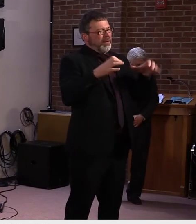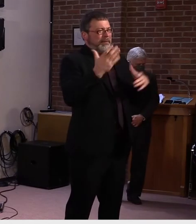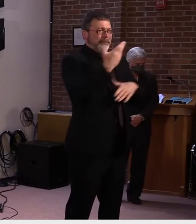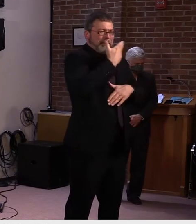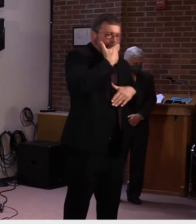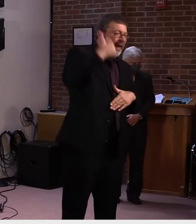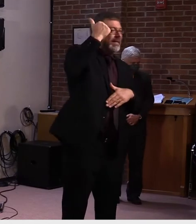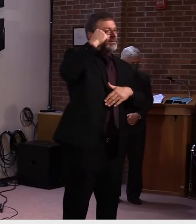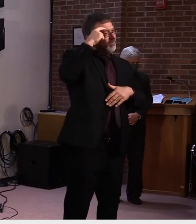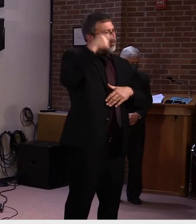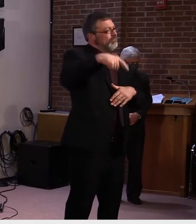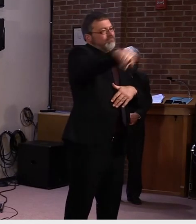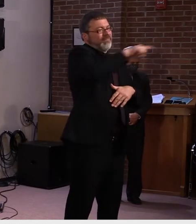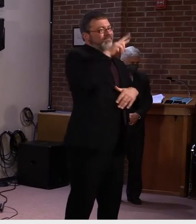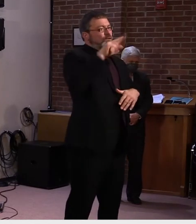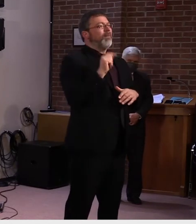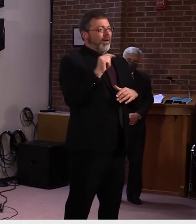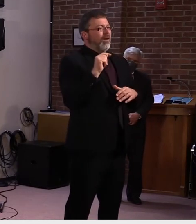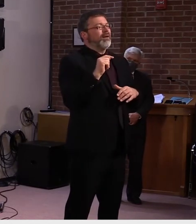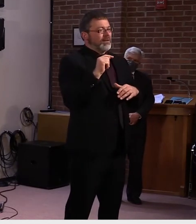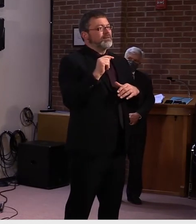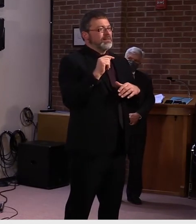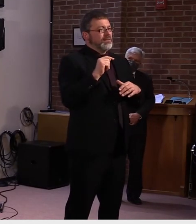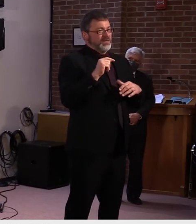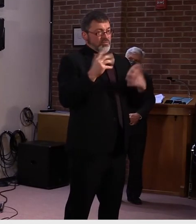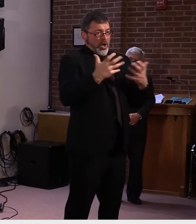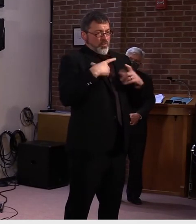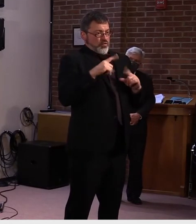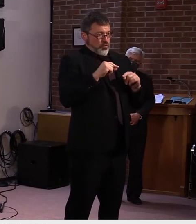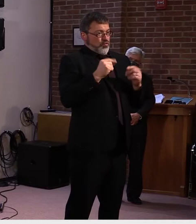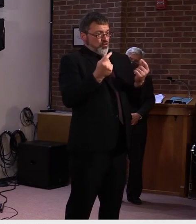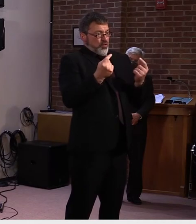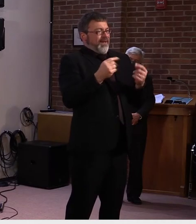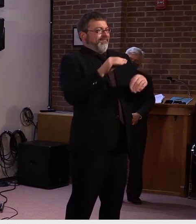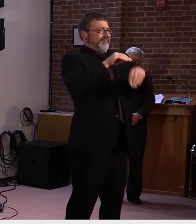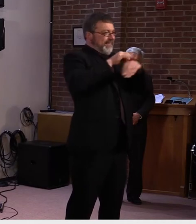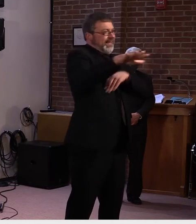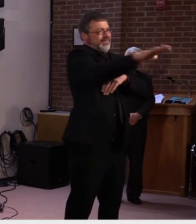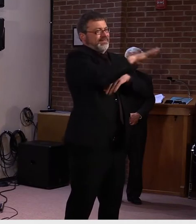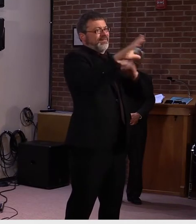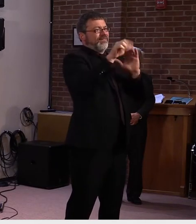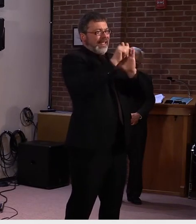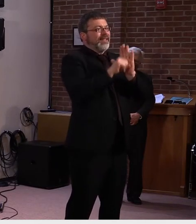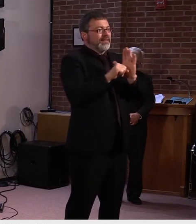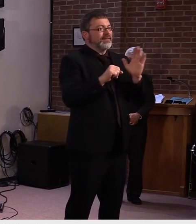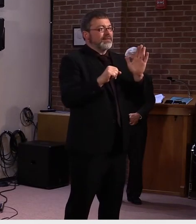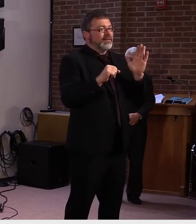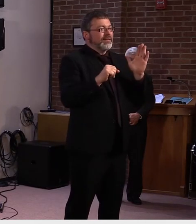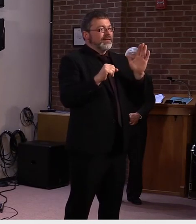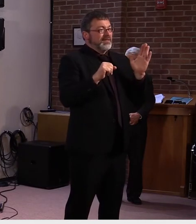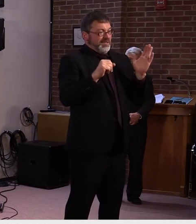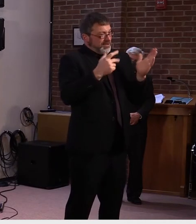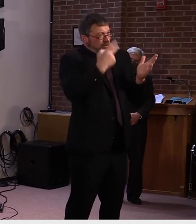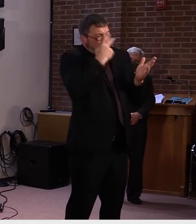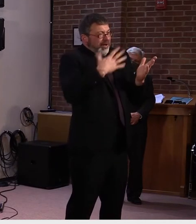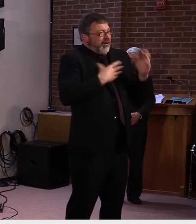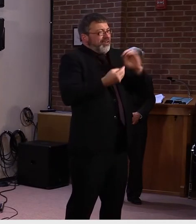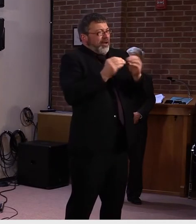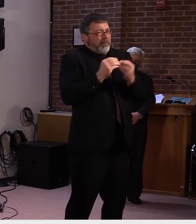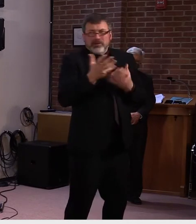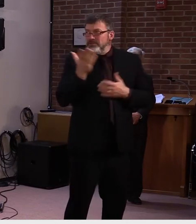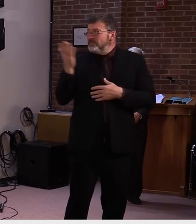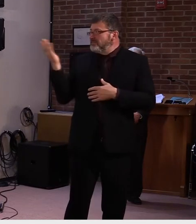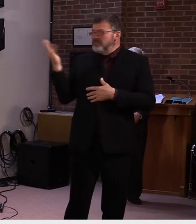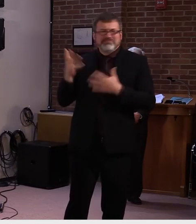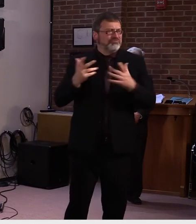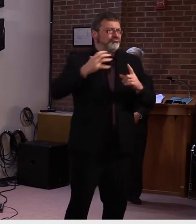on Vermont. And again, I have to say, with our numbers, we've been effective, uh, especially when you consider that we're just,